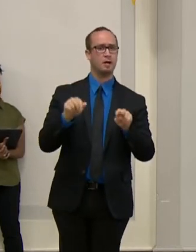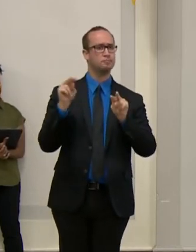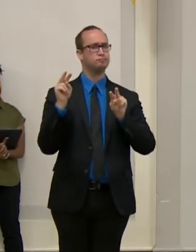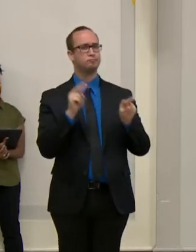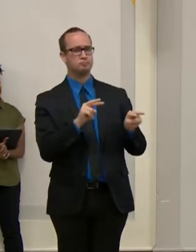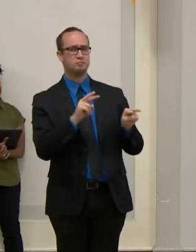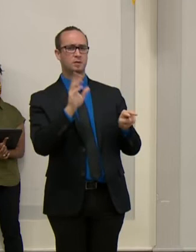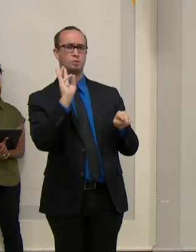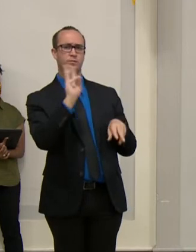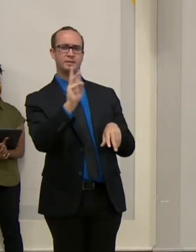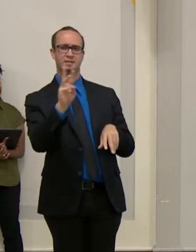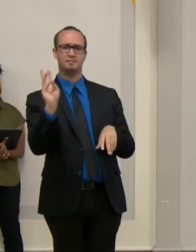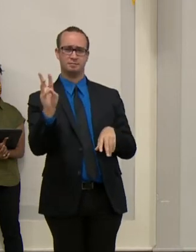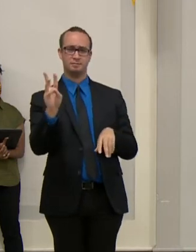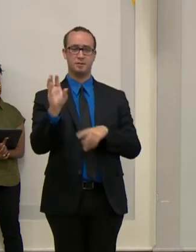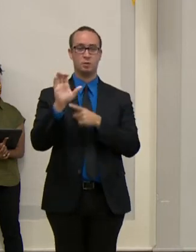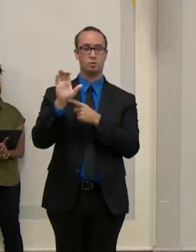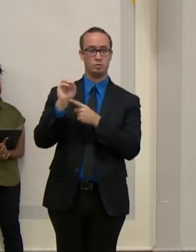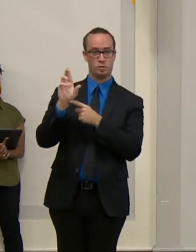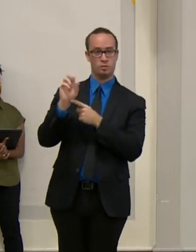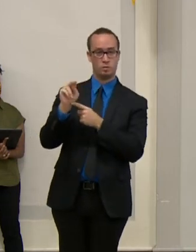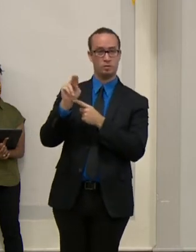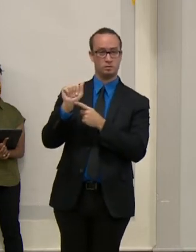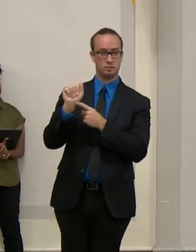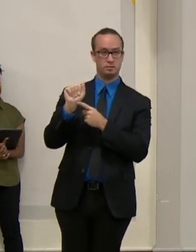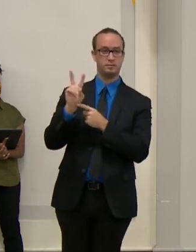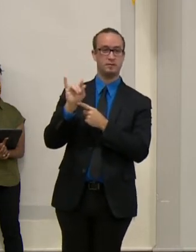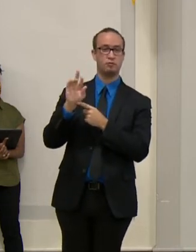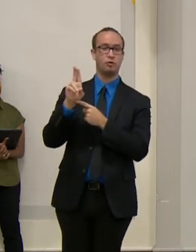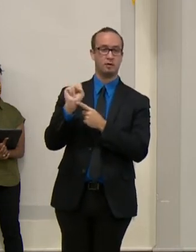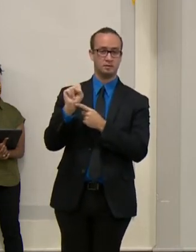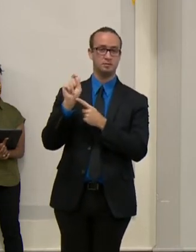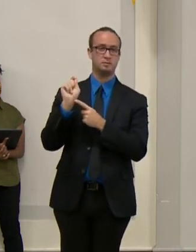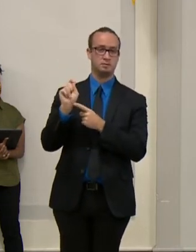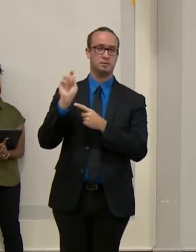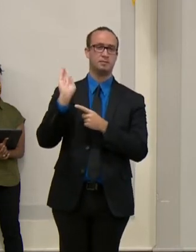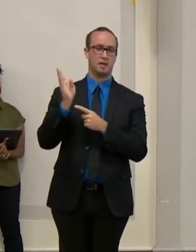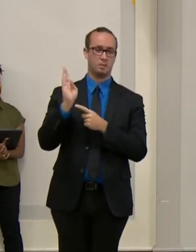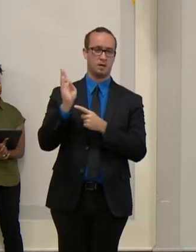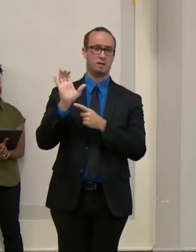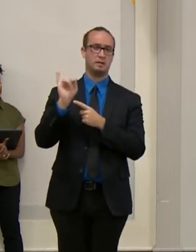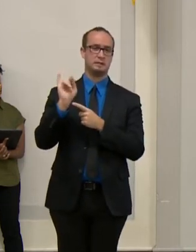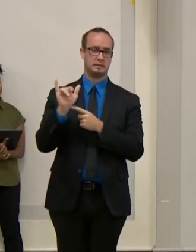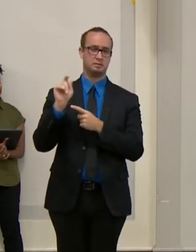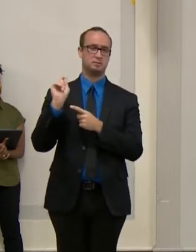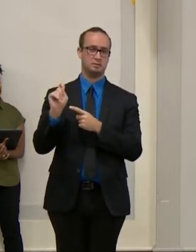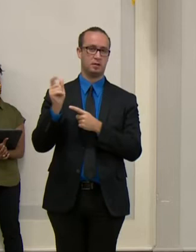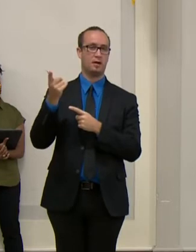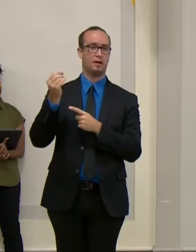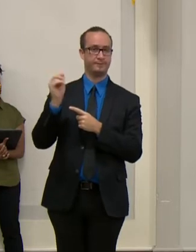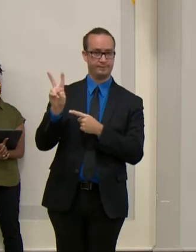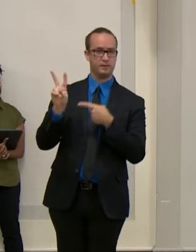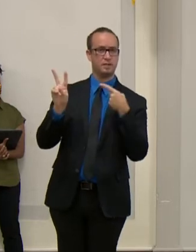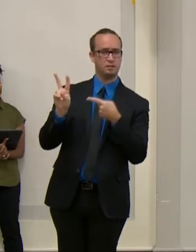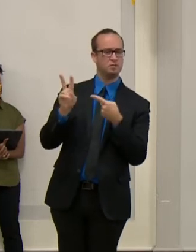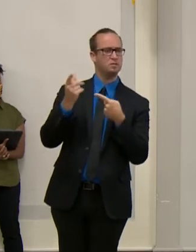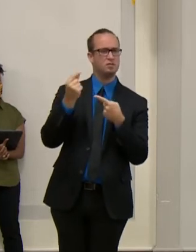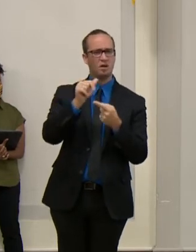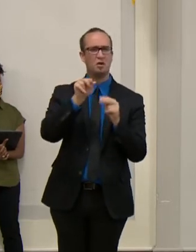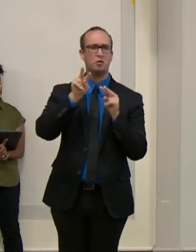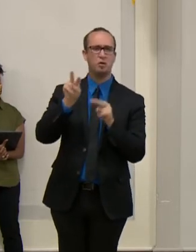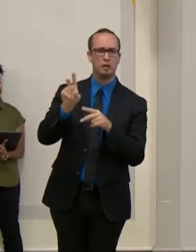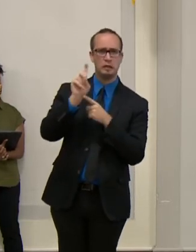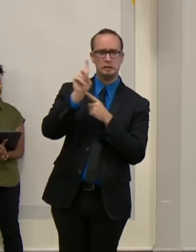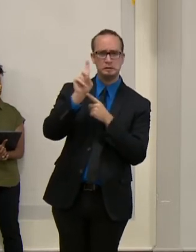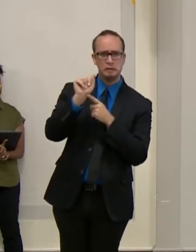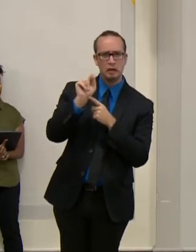.gov. Their residents can find real-time data for Baltimore City as well as locations for where they can get tested. We need